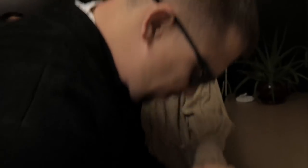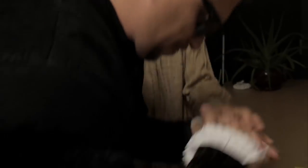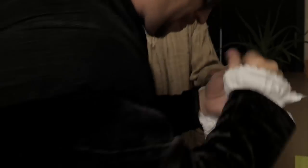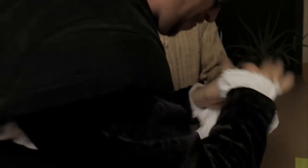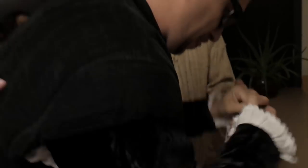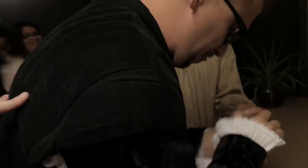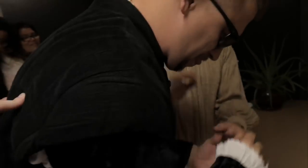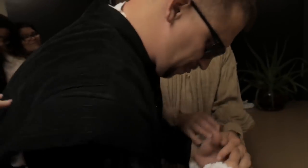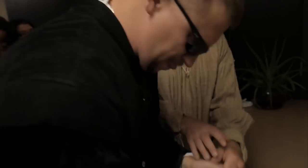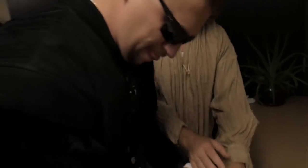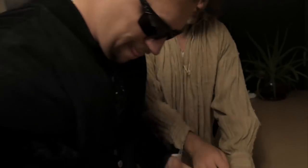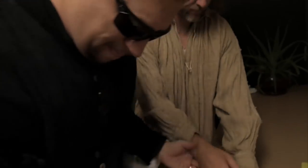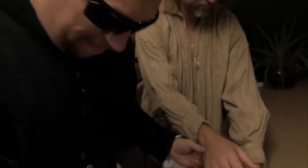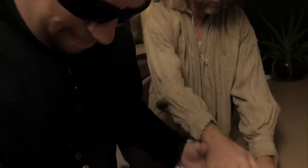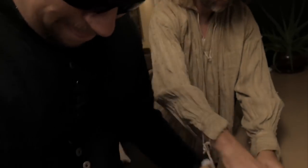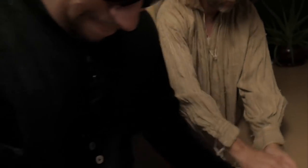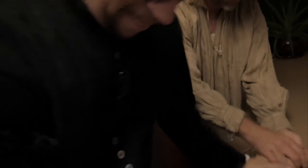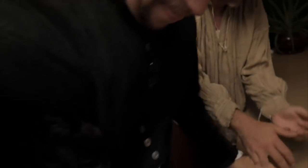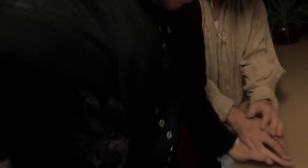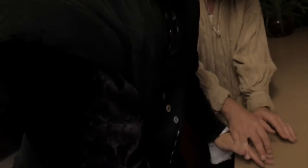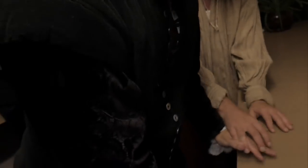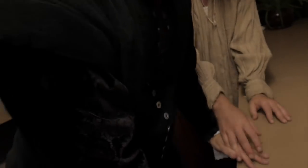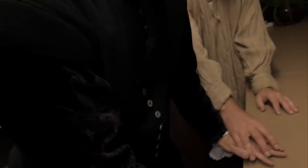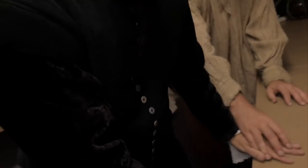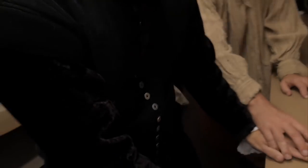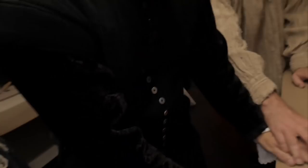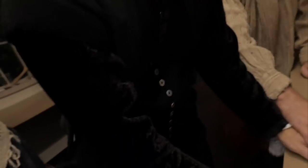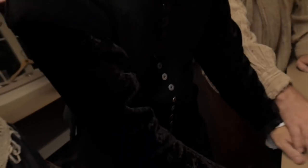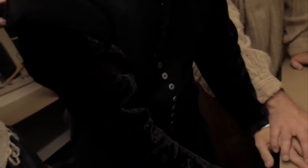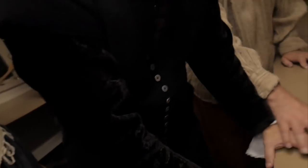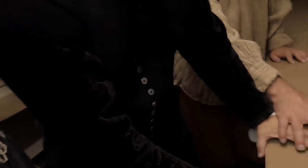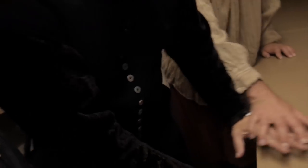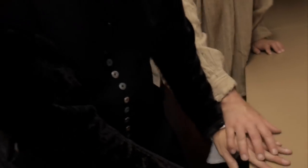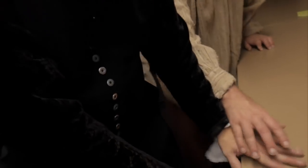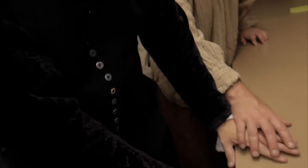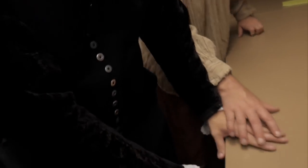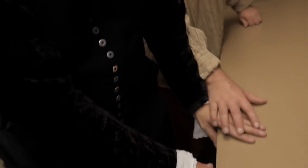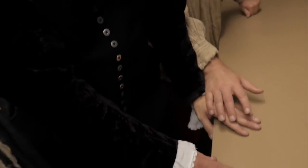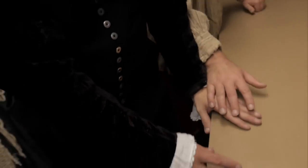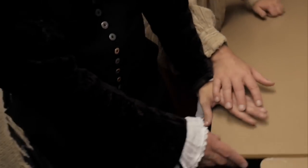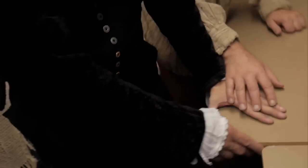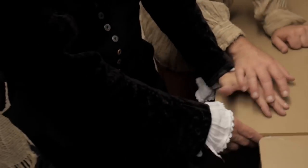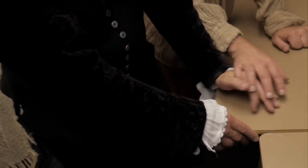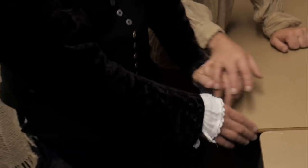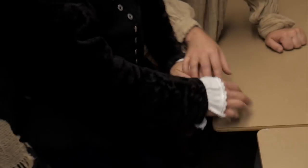Set elements such as tables were positioned carefully to orient the actors in the space.